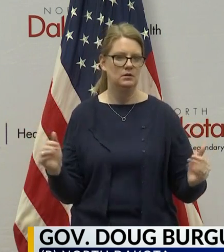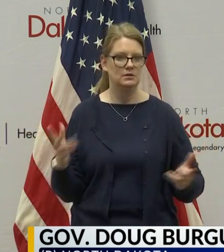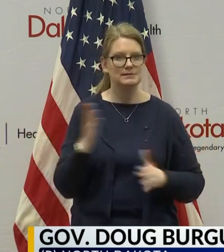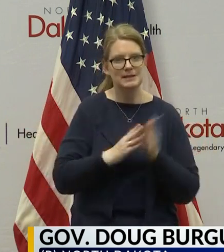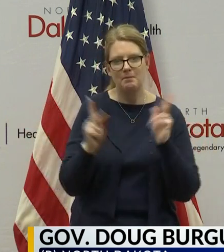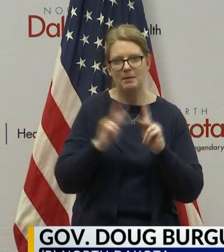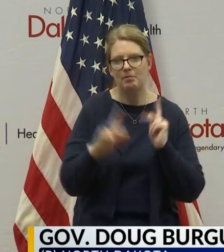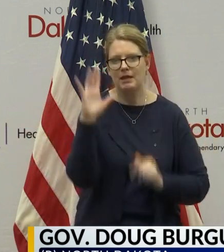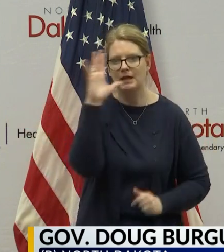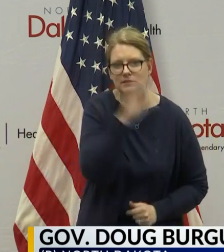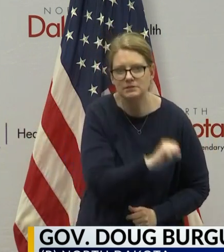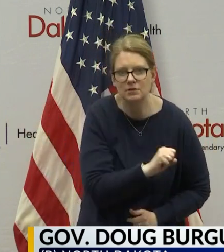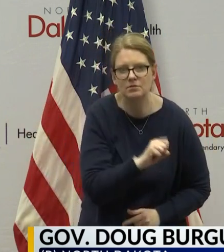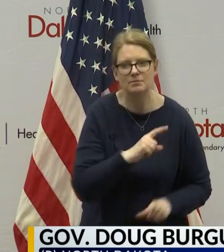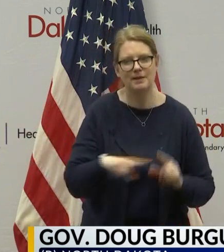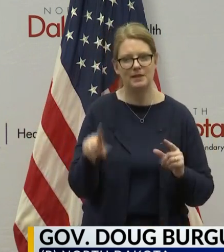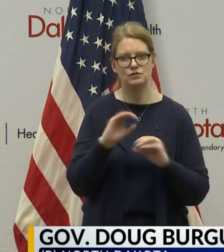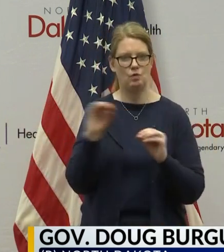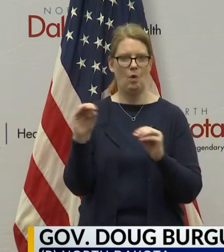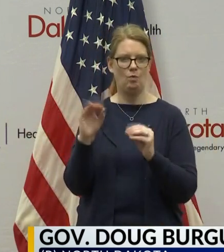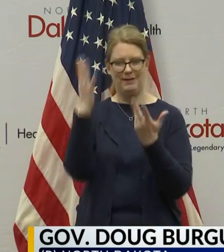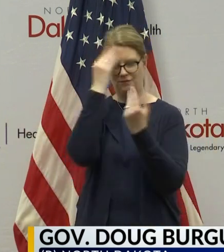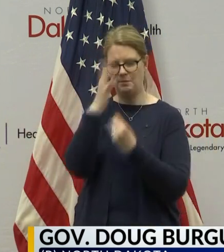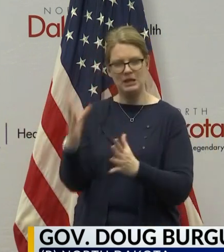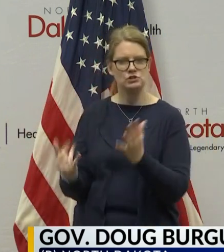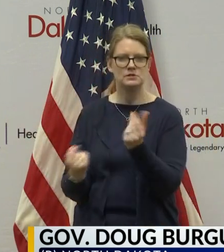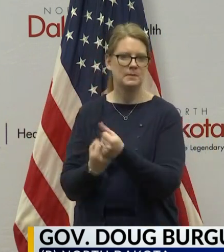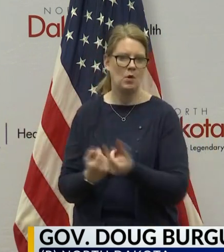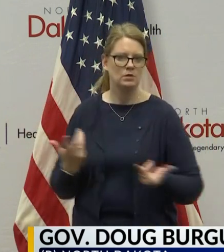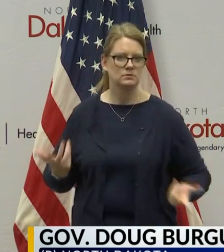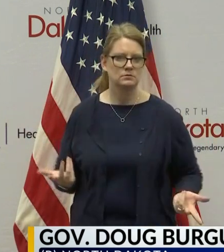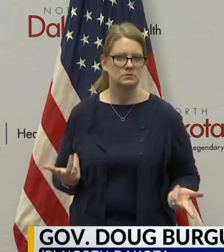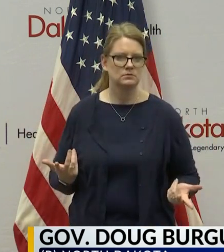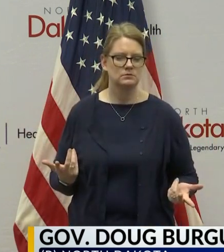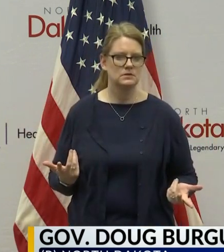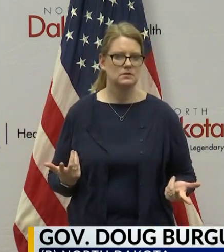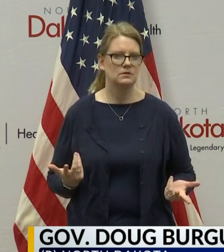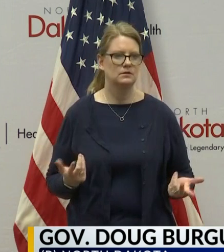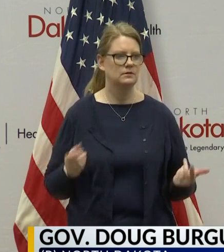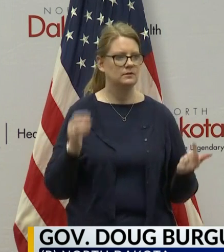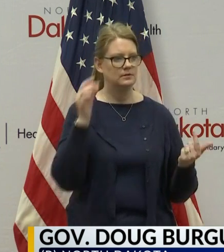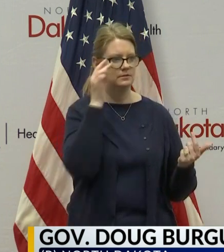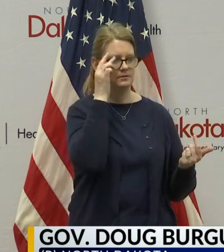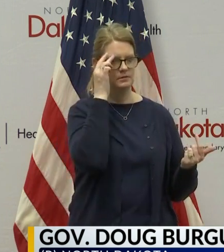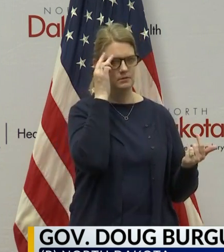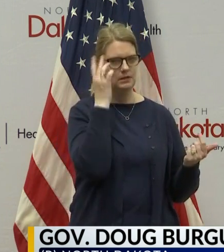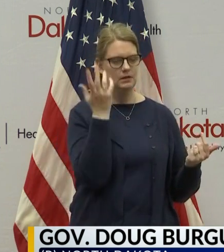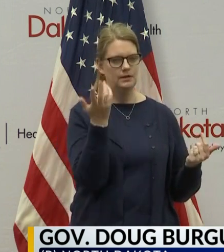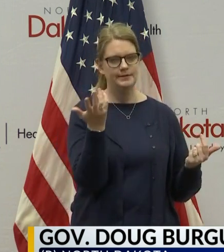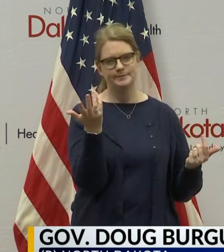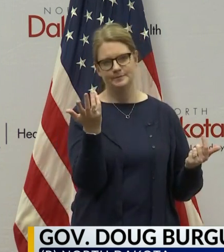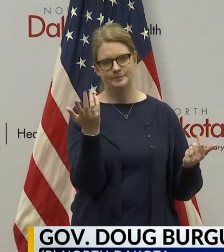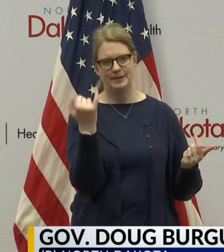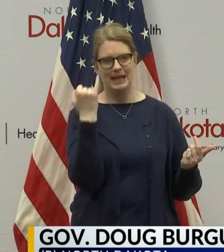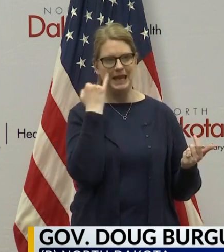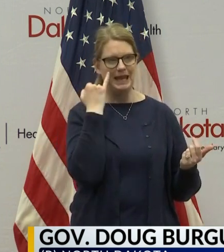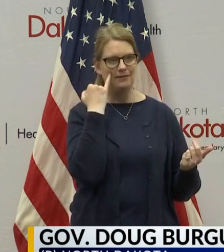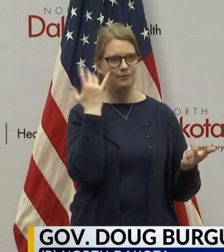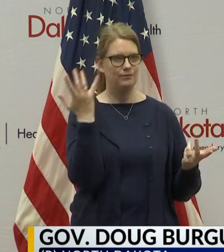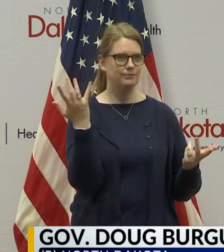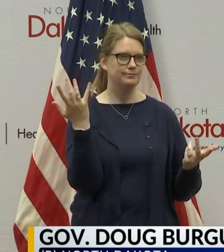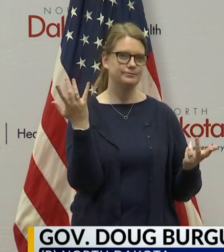but there's no data that would support that. And so you're – and, again, if you're in a,